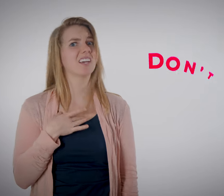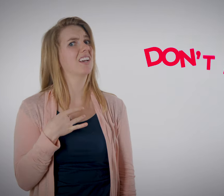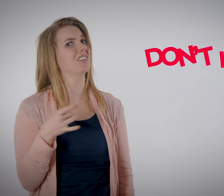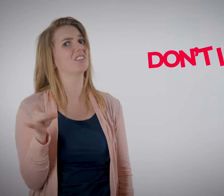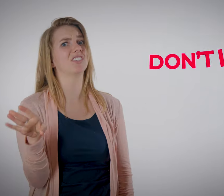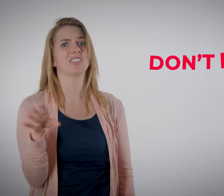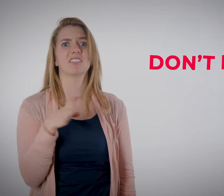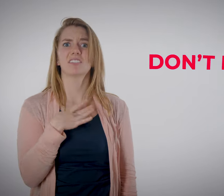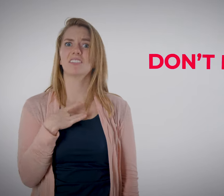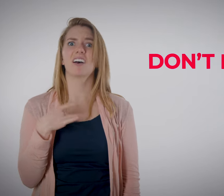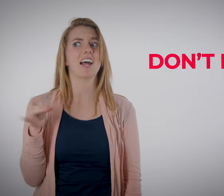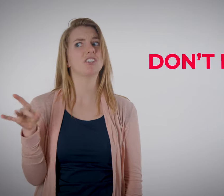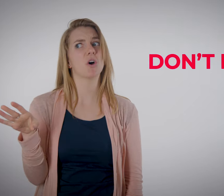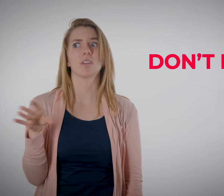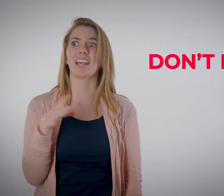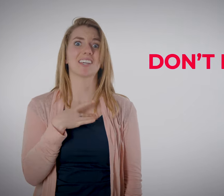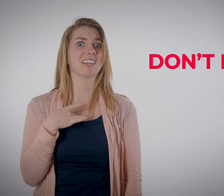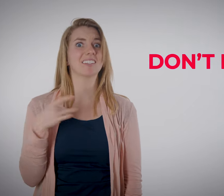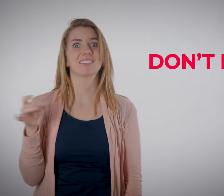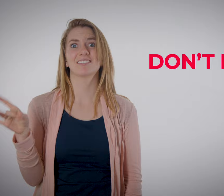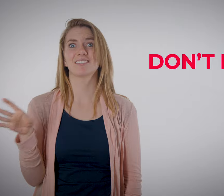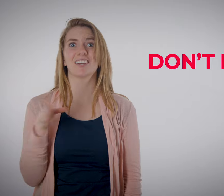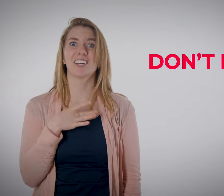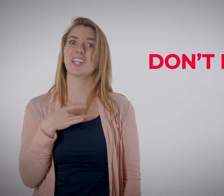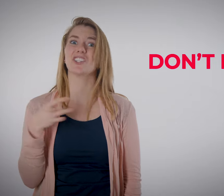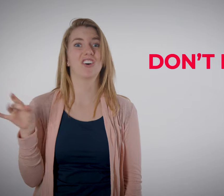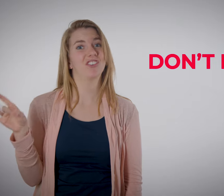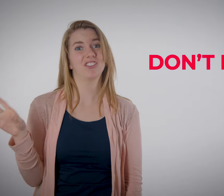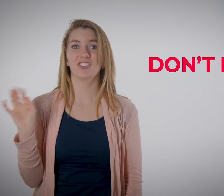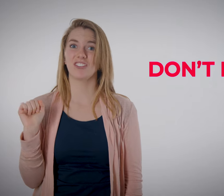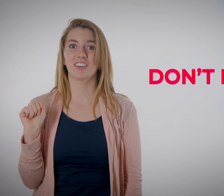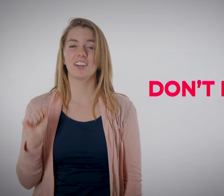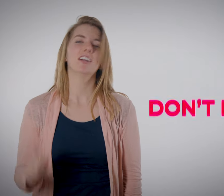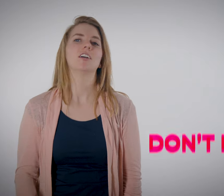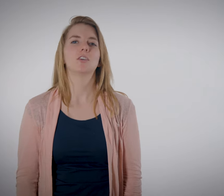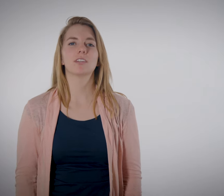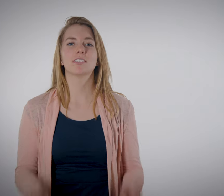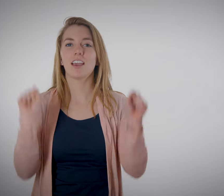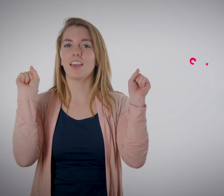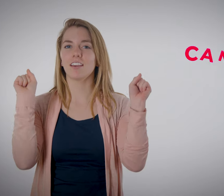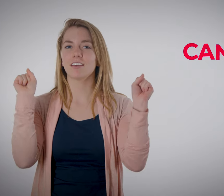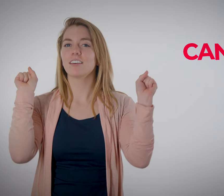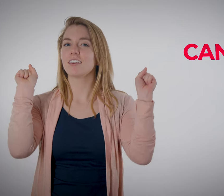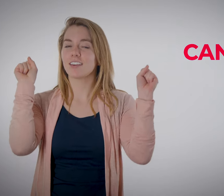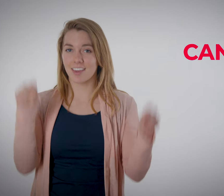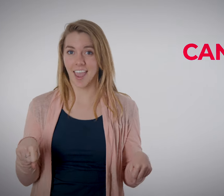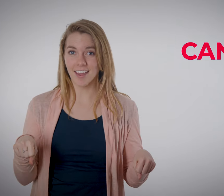say, ugh, I don't like it. I don't. You can say, can.